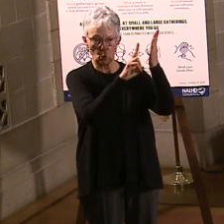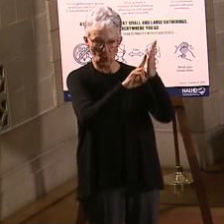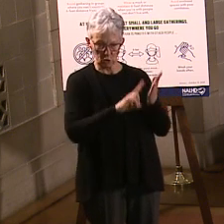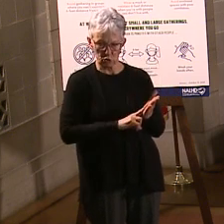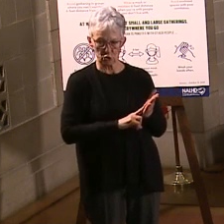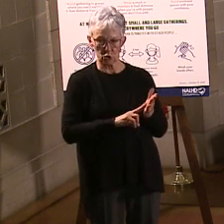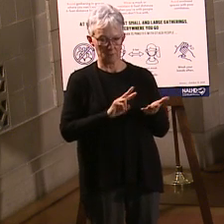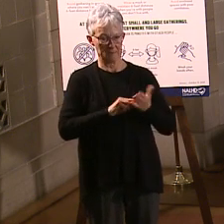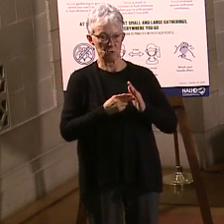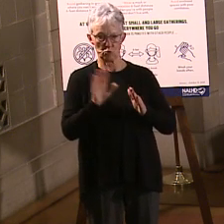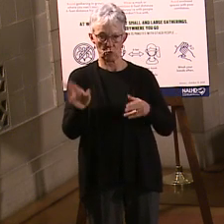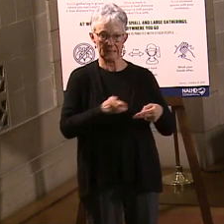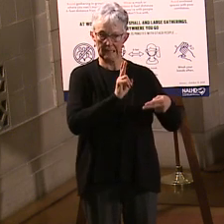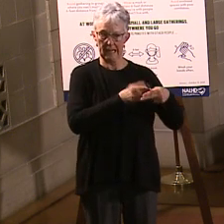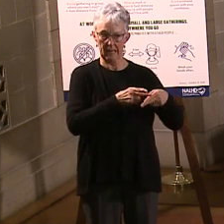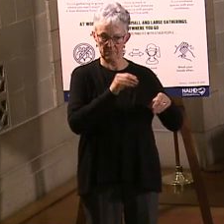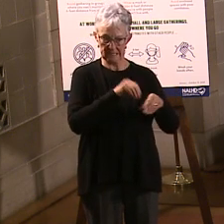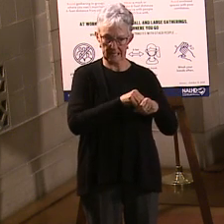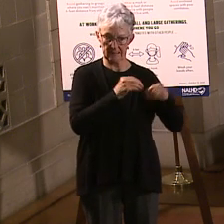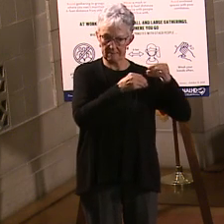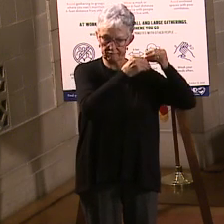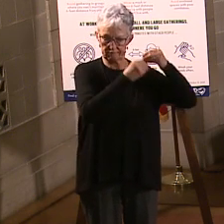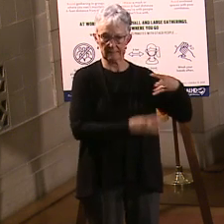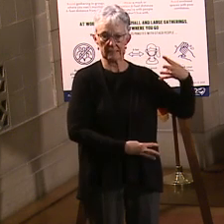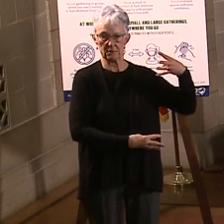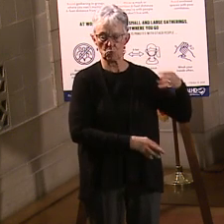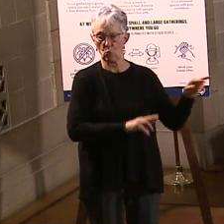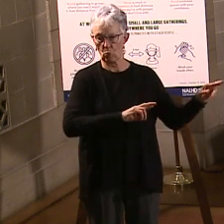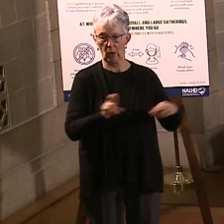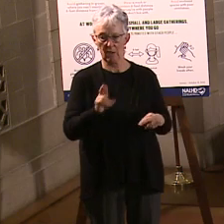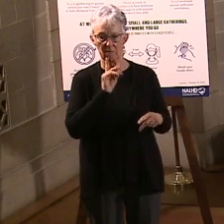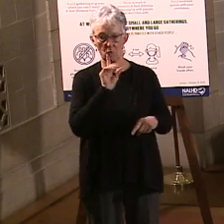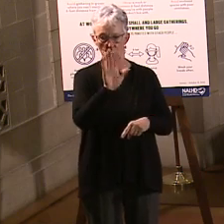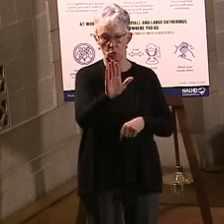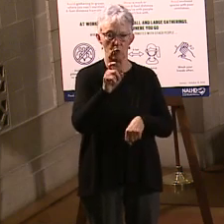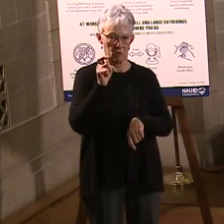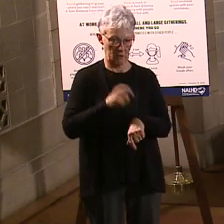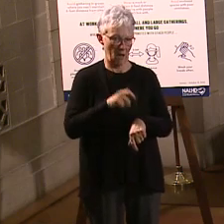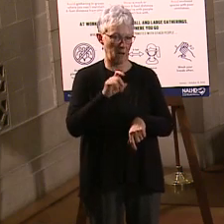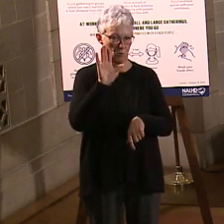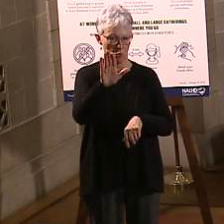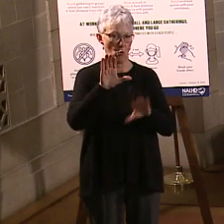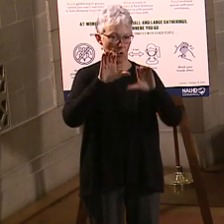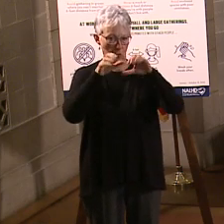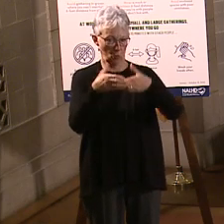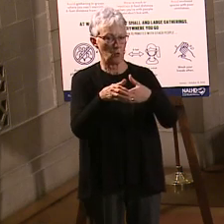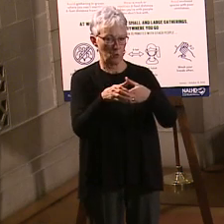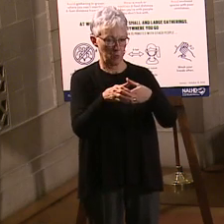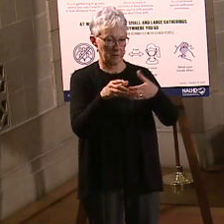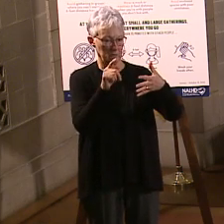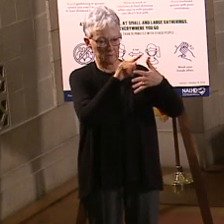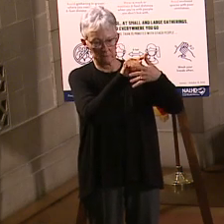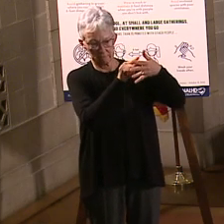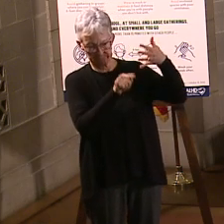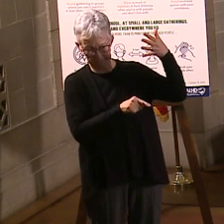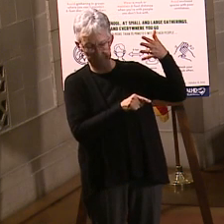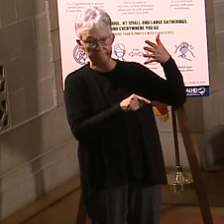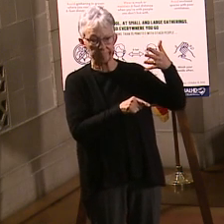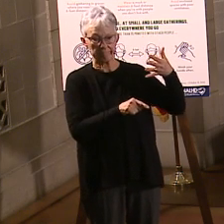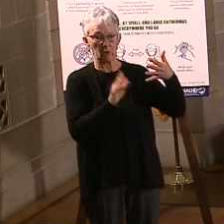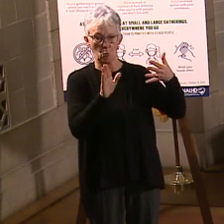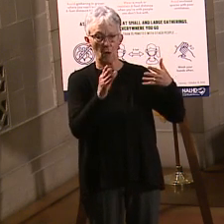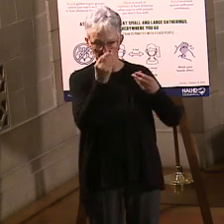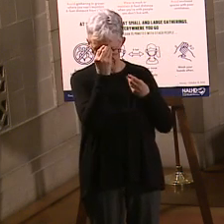effectively get the whole population. But you don't have to rush. And then there are questions, frequently asked